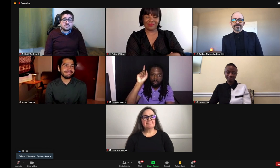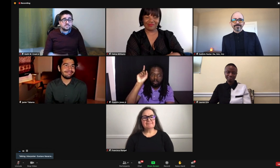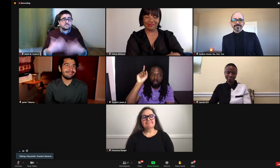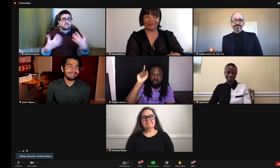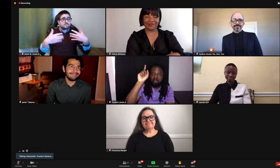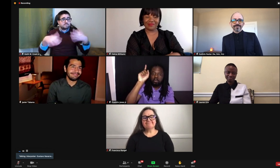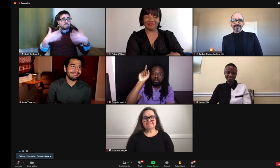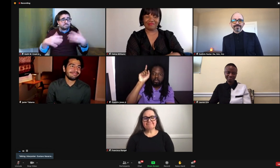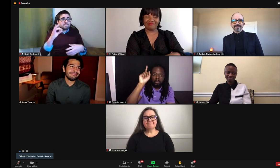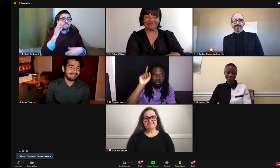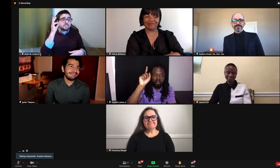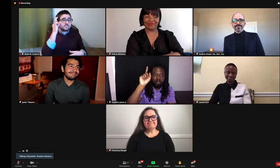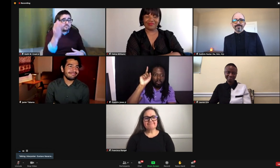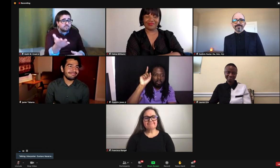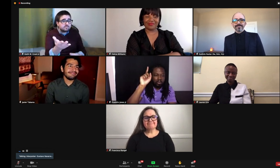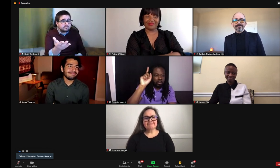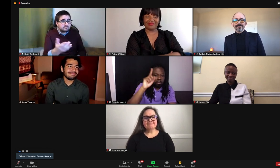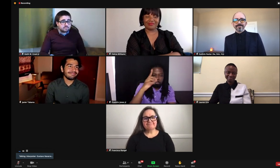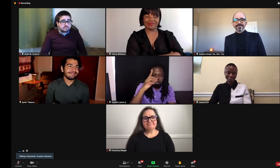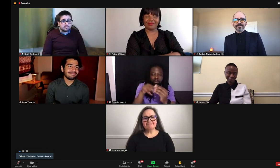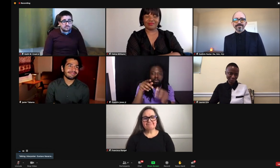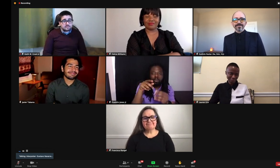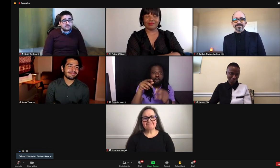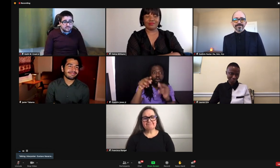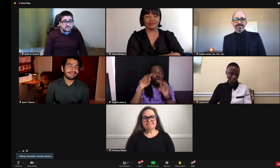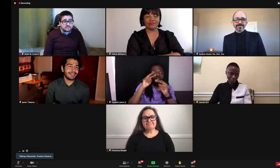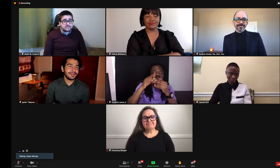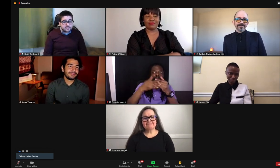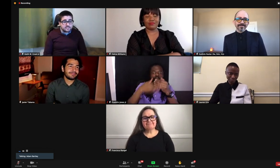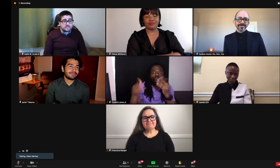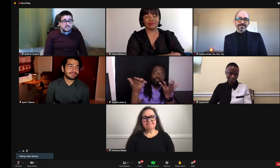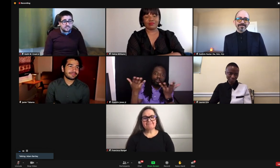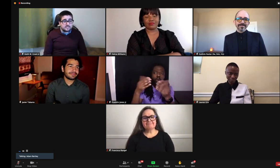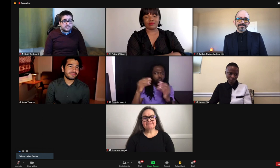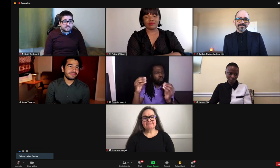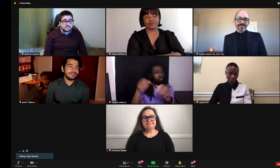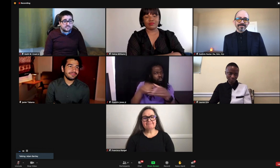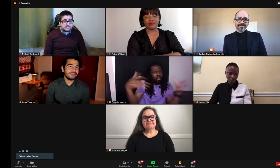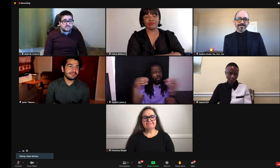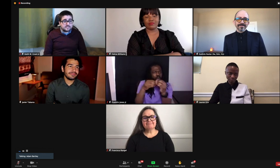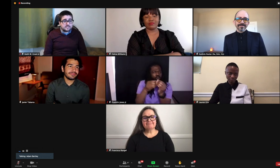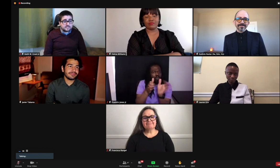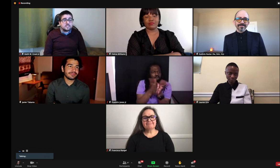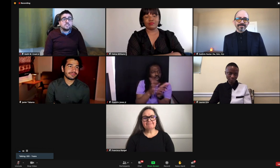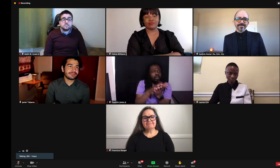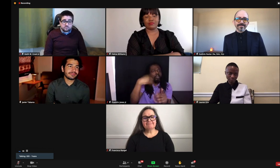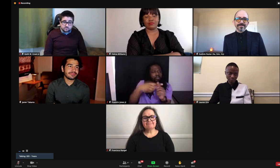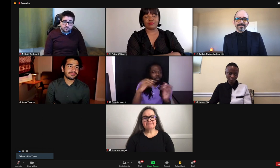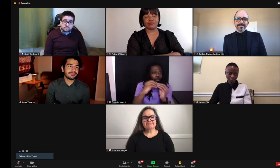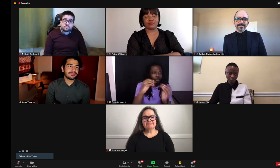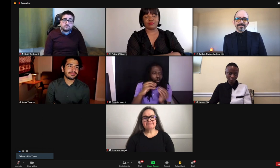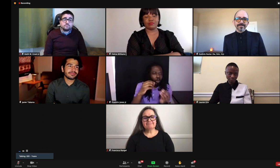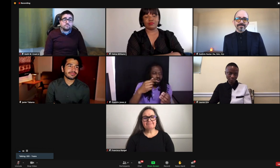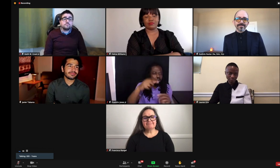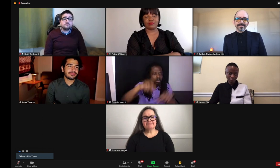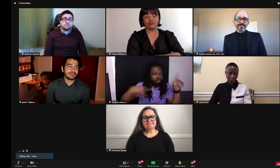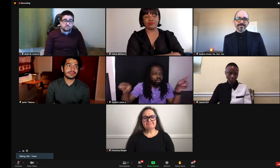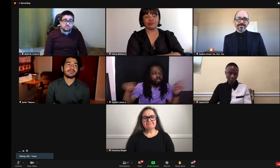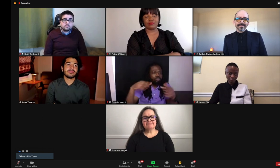So I'm interested in a lot of this work. Amazing. Franklin. Yeah, I just want to say that we do plan to have more